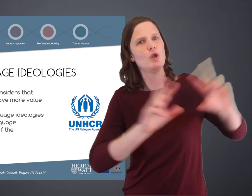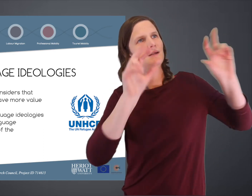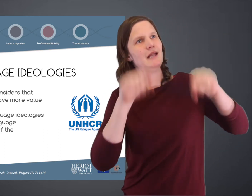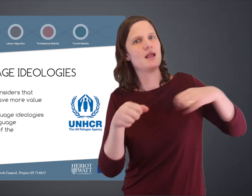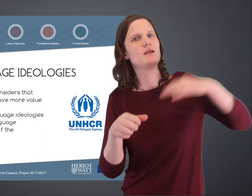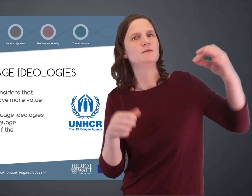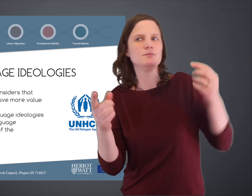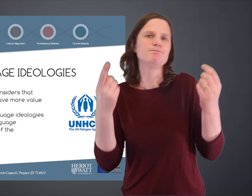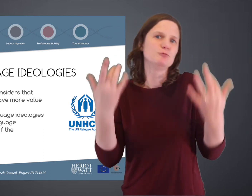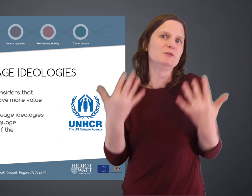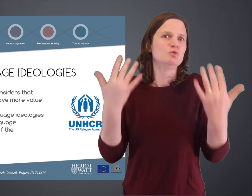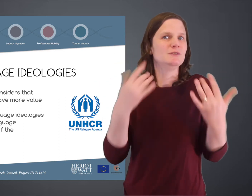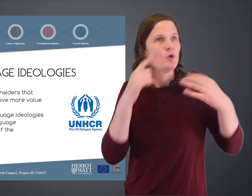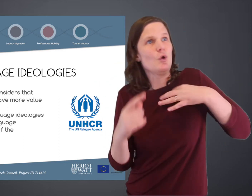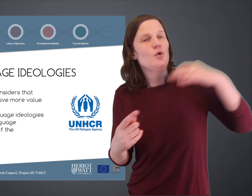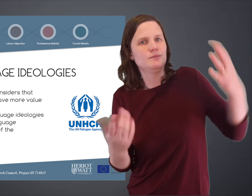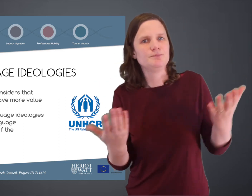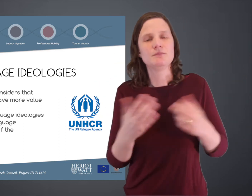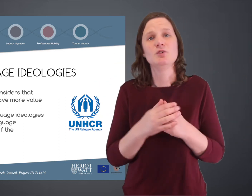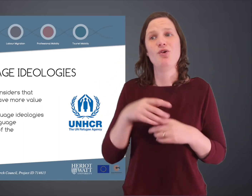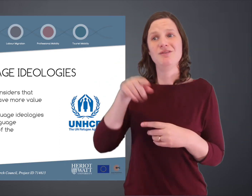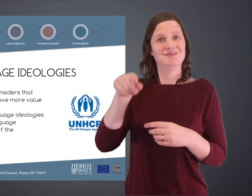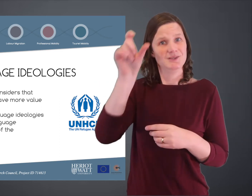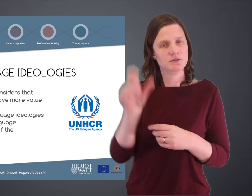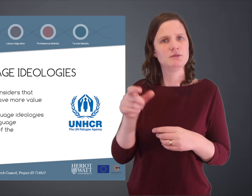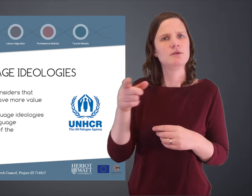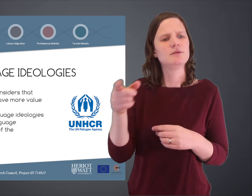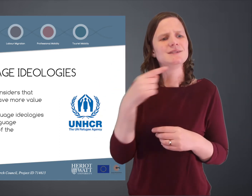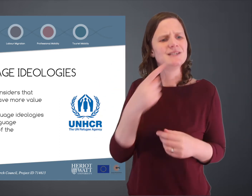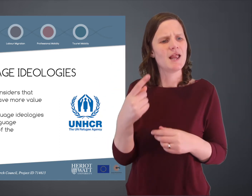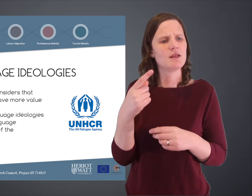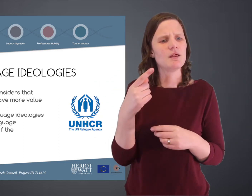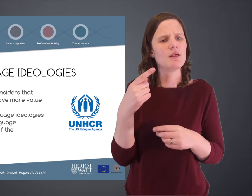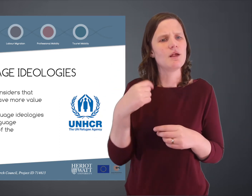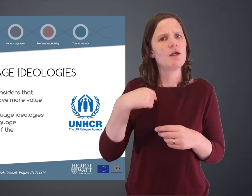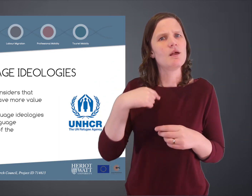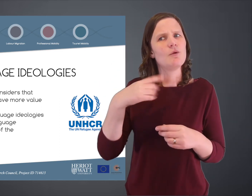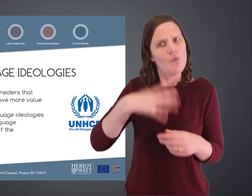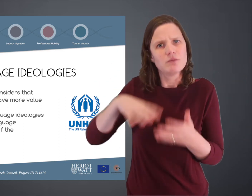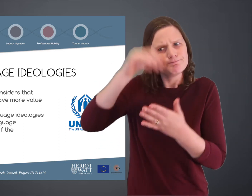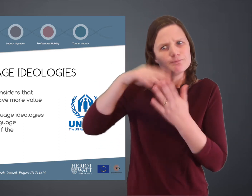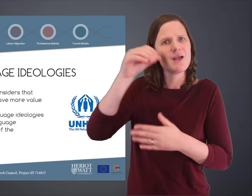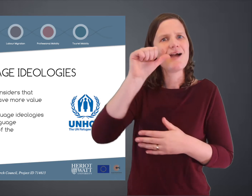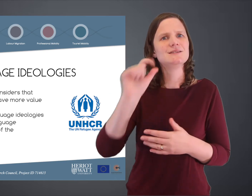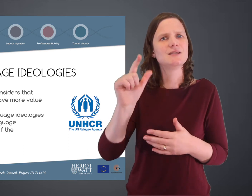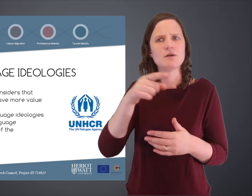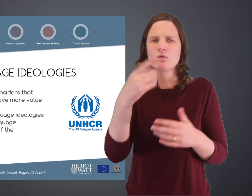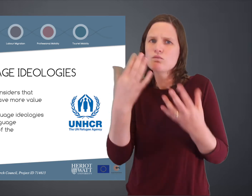to America. So I'd registered with the United Nations for the chance of relocating to the States and told me